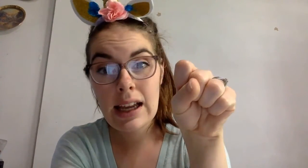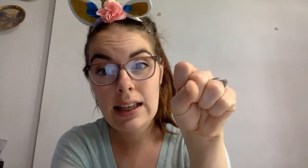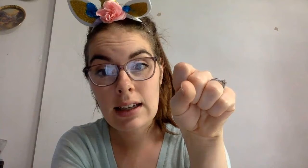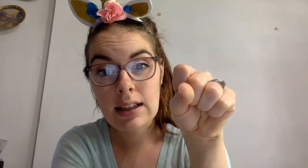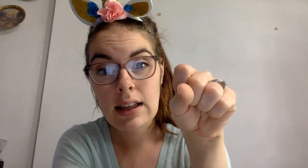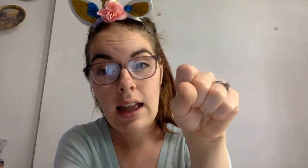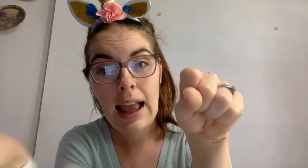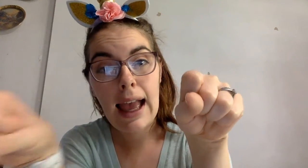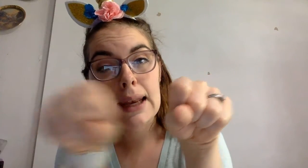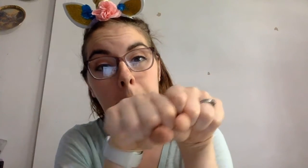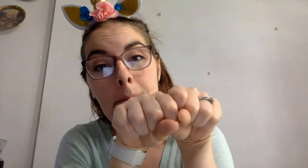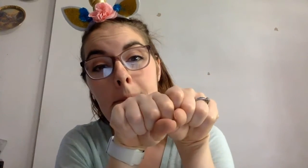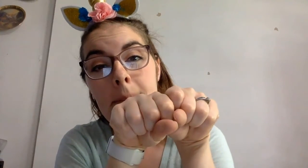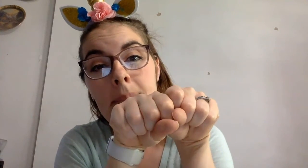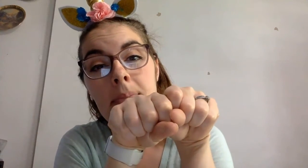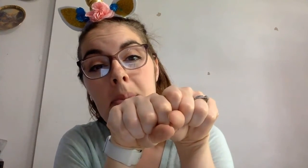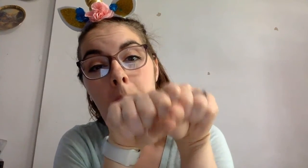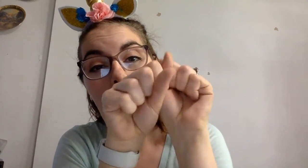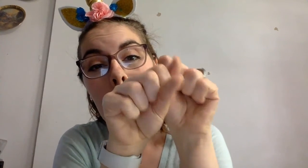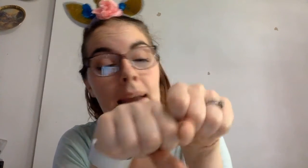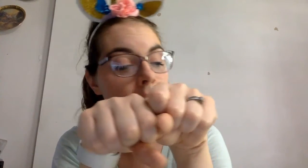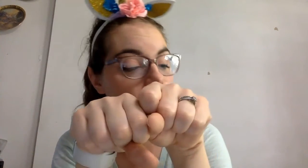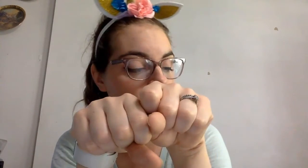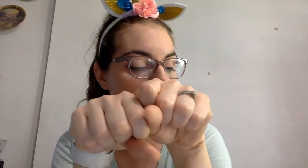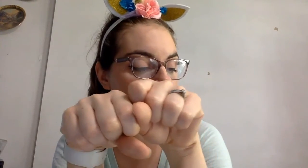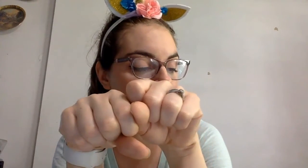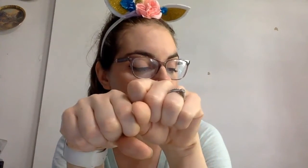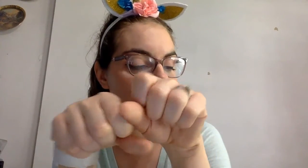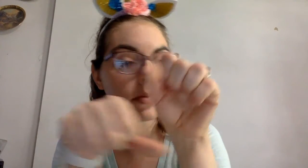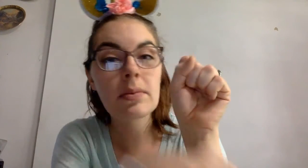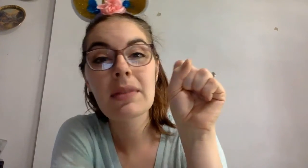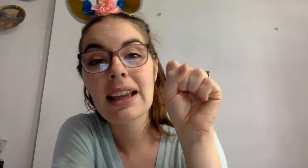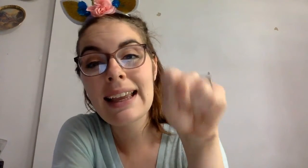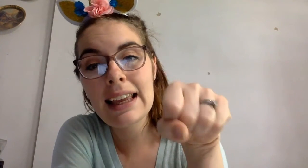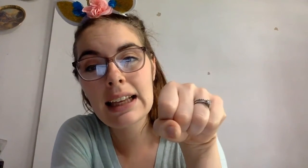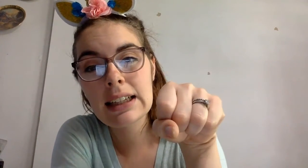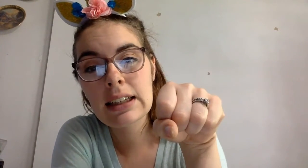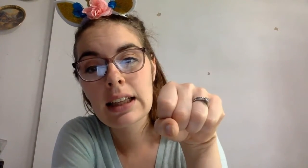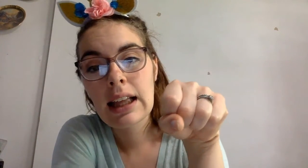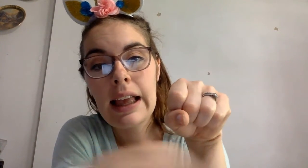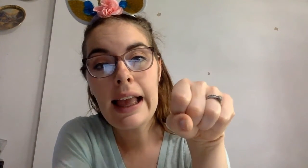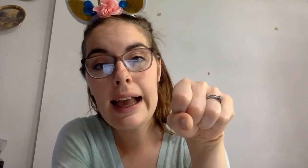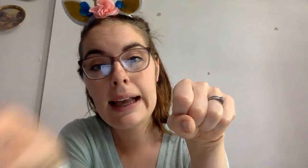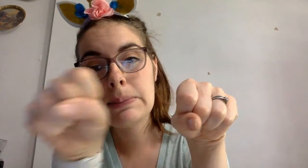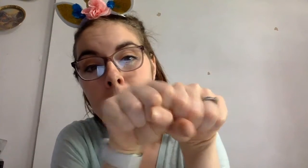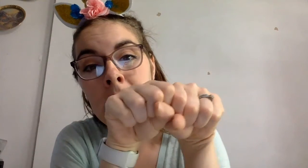An. Add m. Man. Ig. Add p.